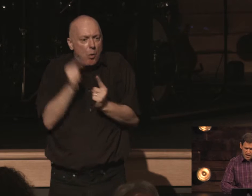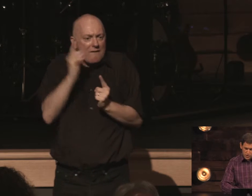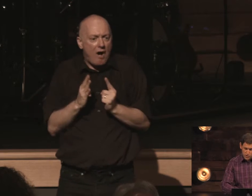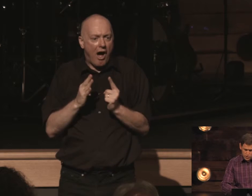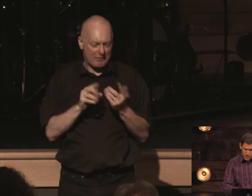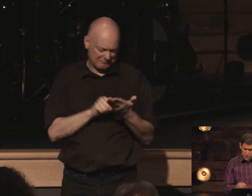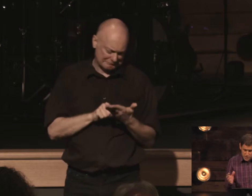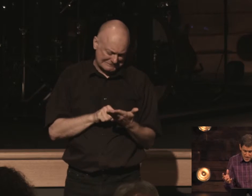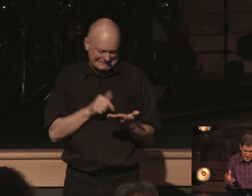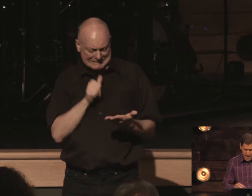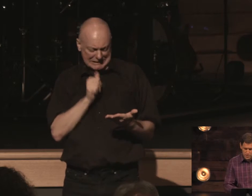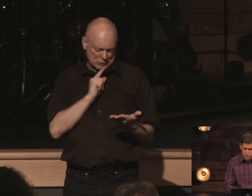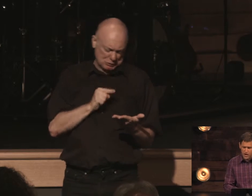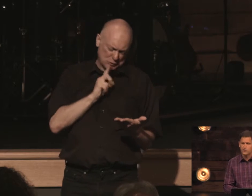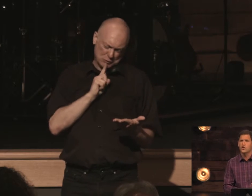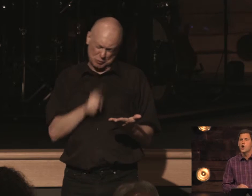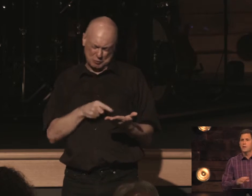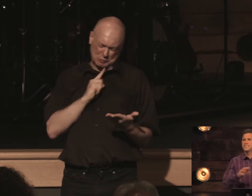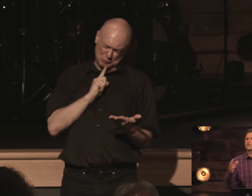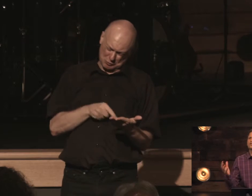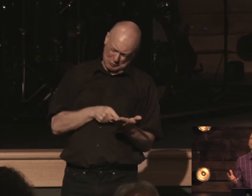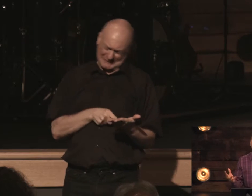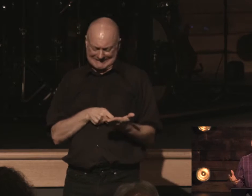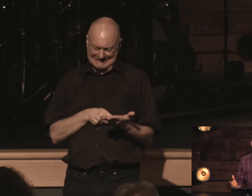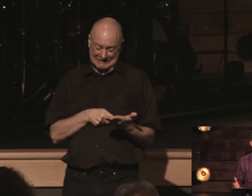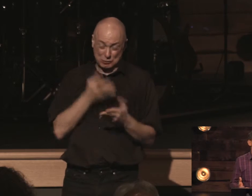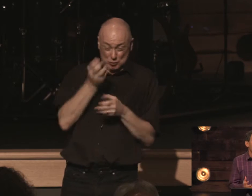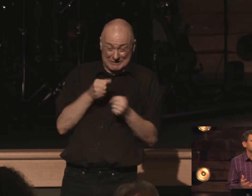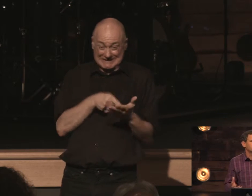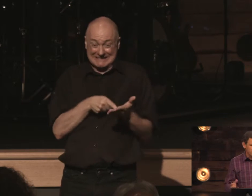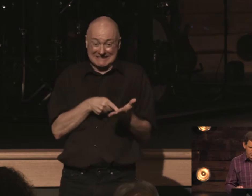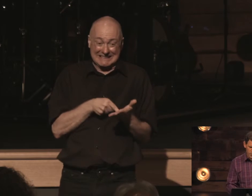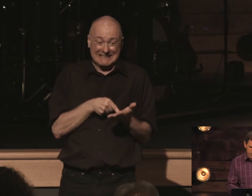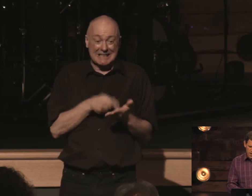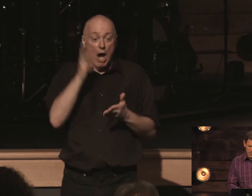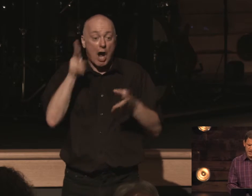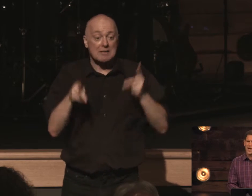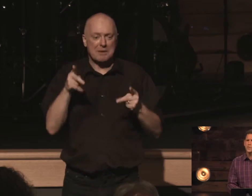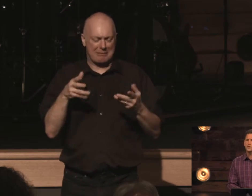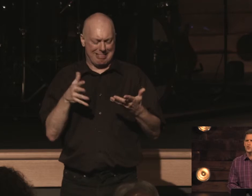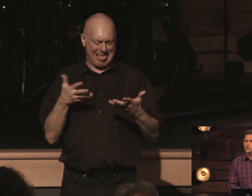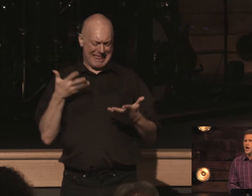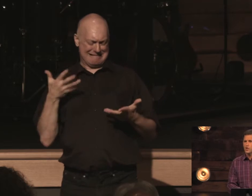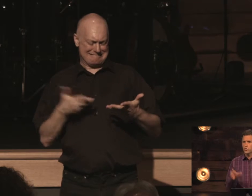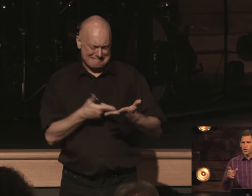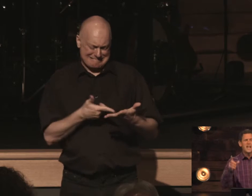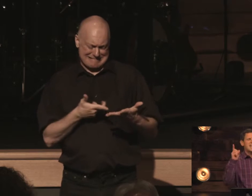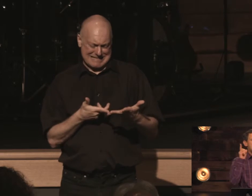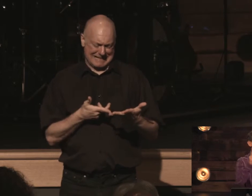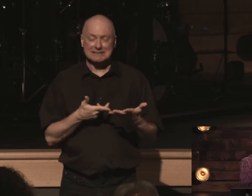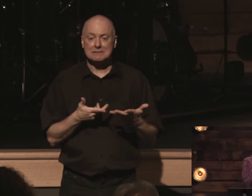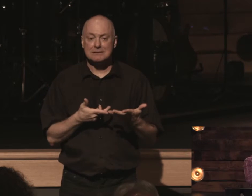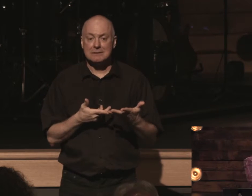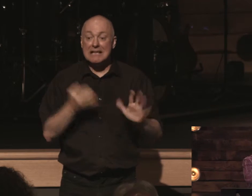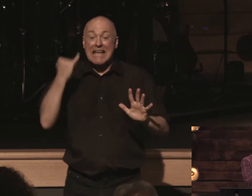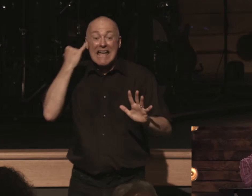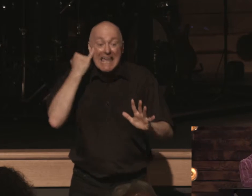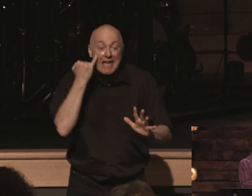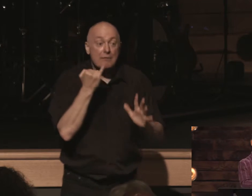to do that which he can't tries to but disillusioning god's people when it comes to god's word if you weaken the word